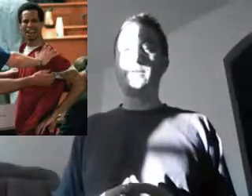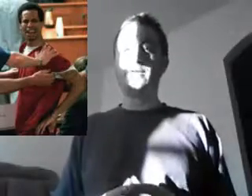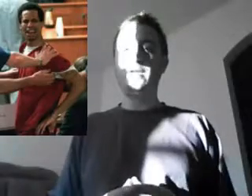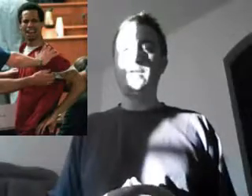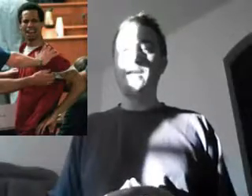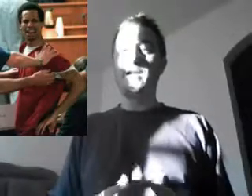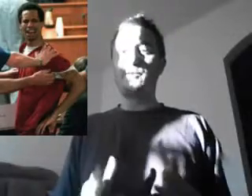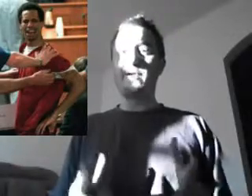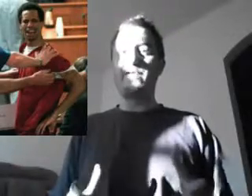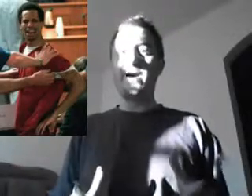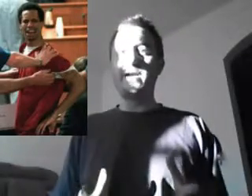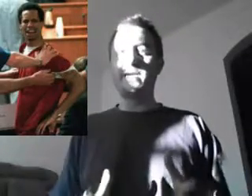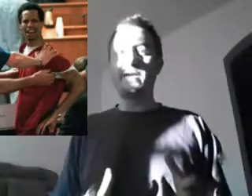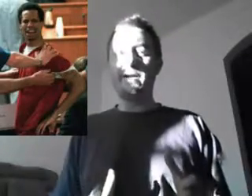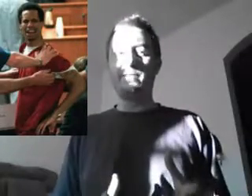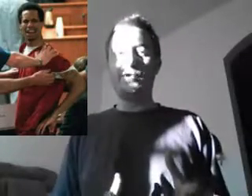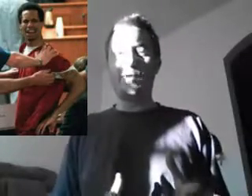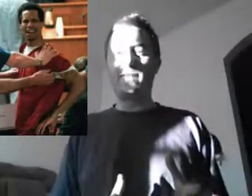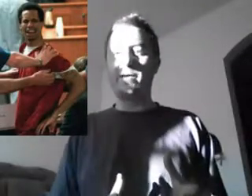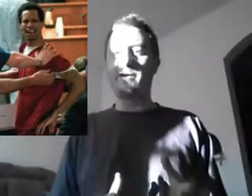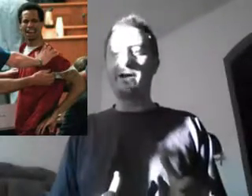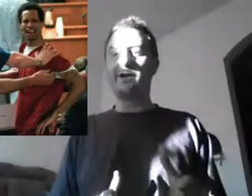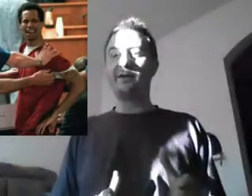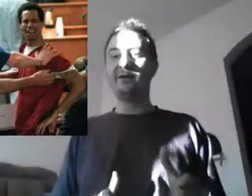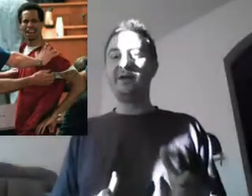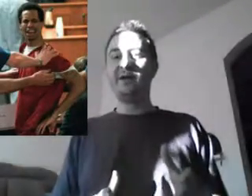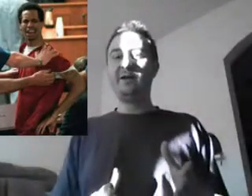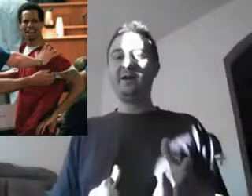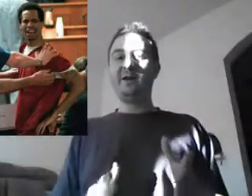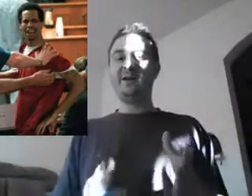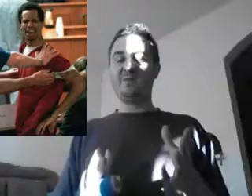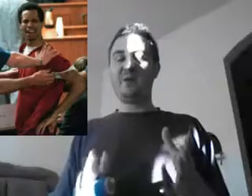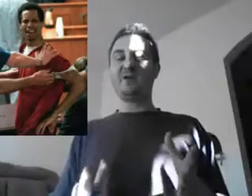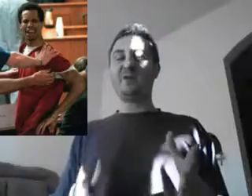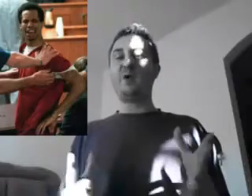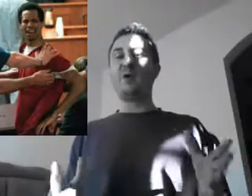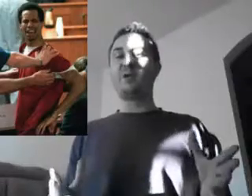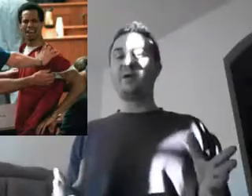and that's where they find him 12 hours later, in his mother's apartment.